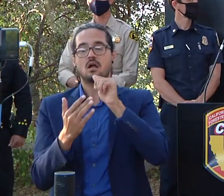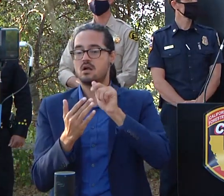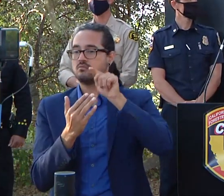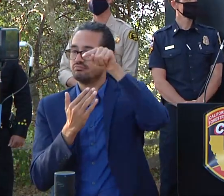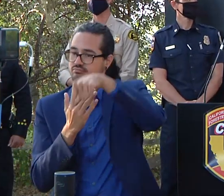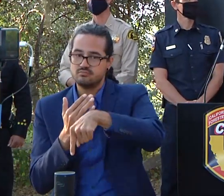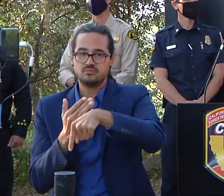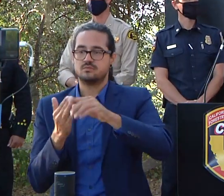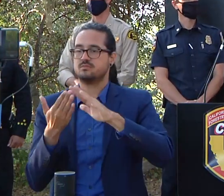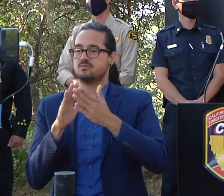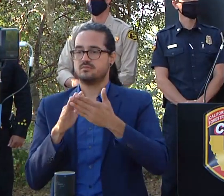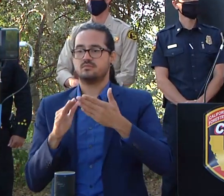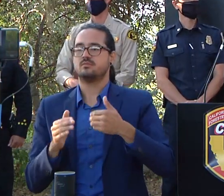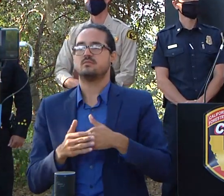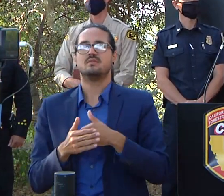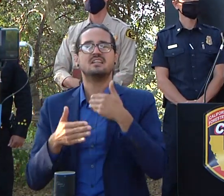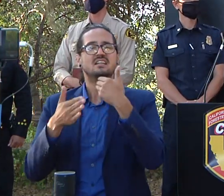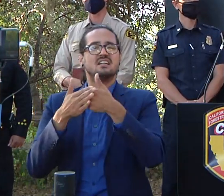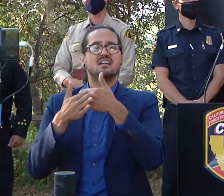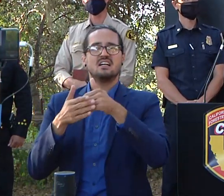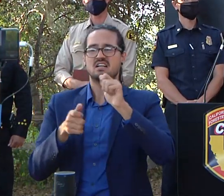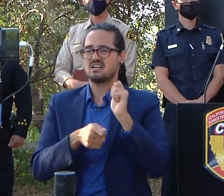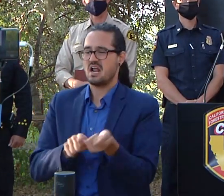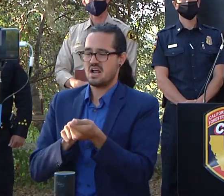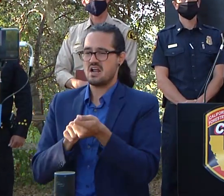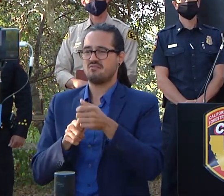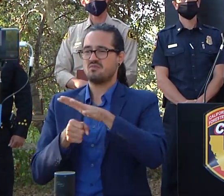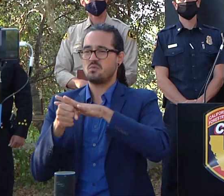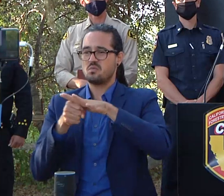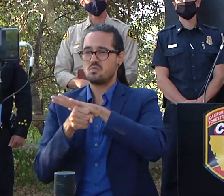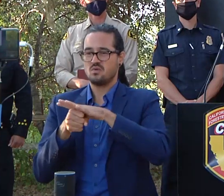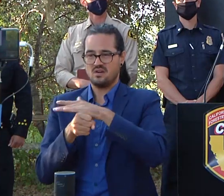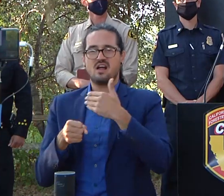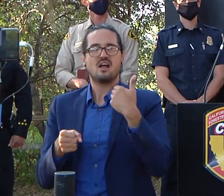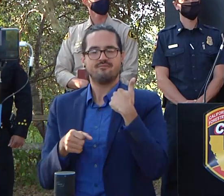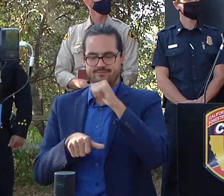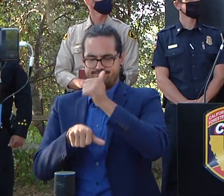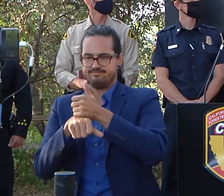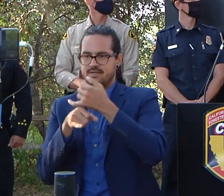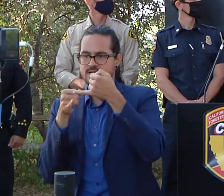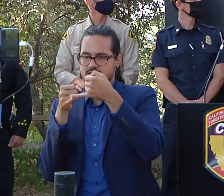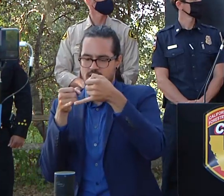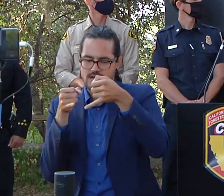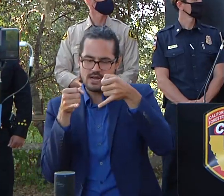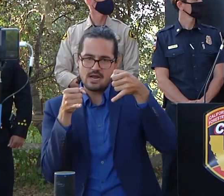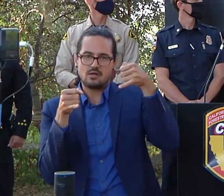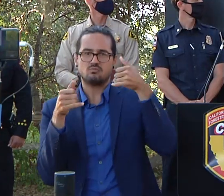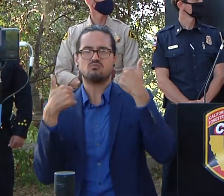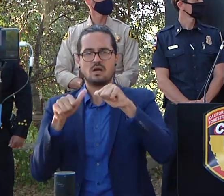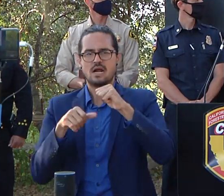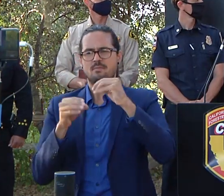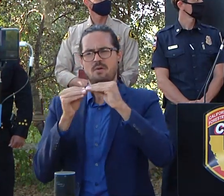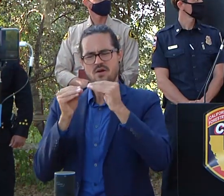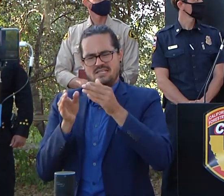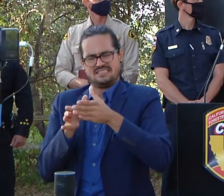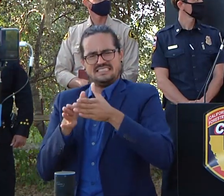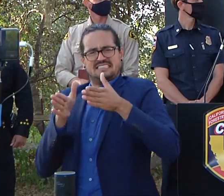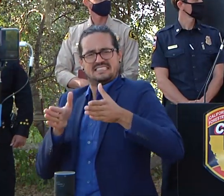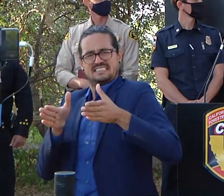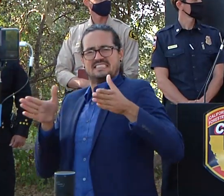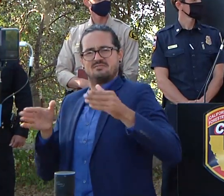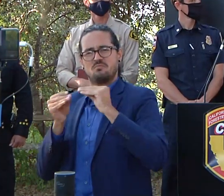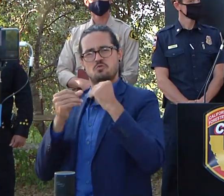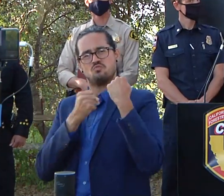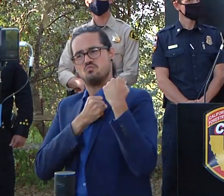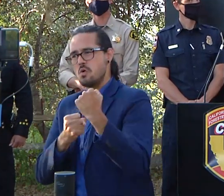that are in there and are being improved every every day and we're feeling very comfortable with the protection of that but there is a lot of work there because